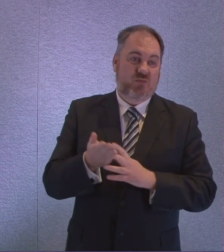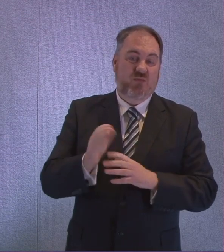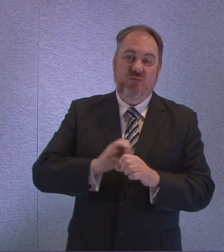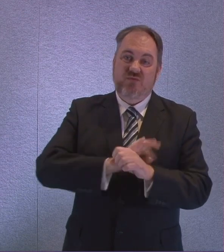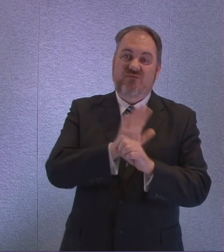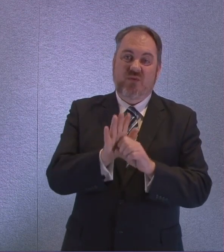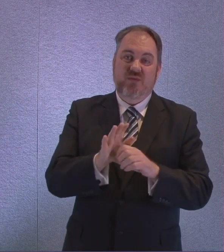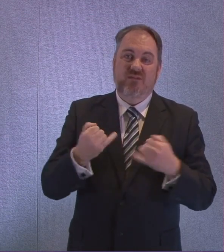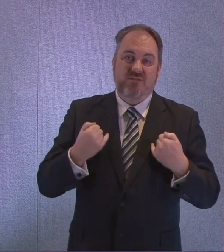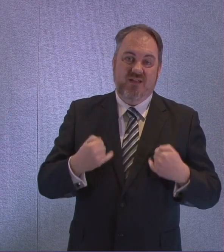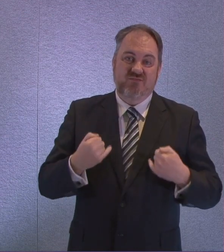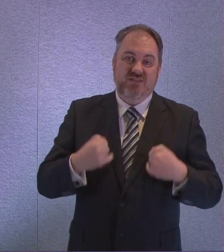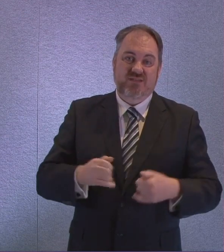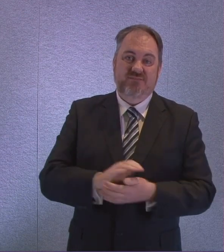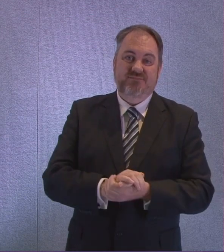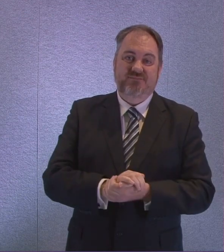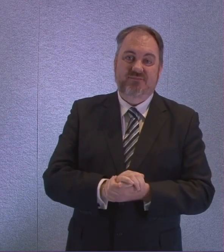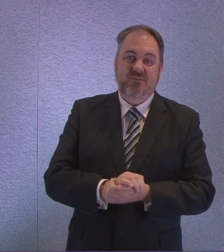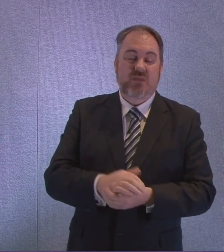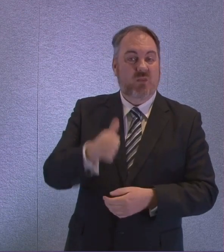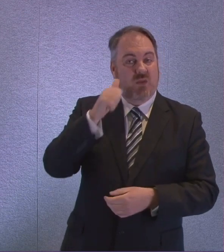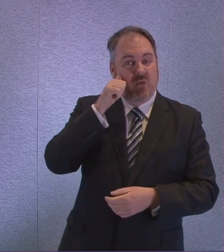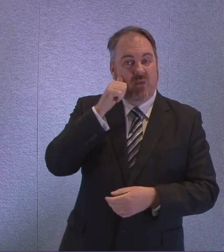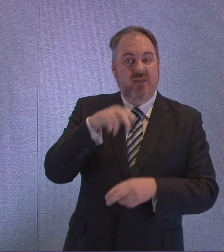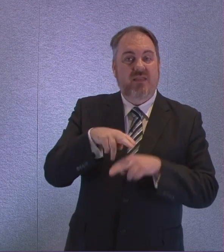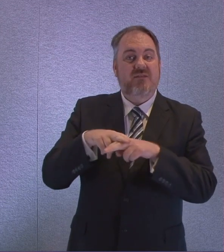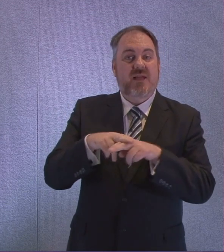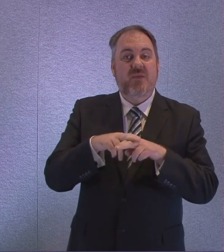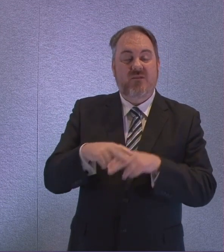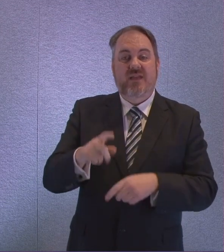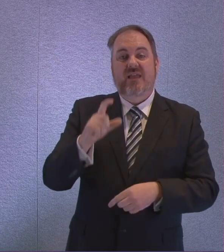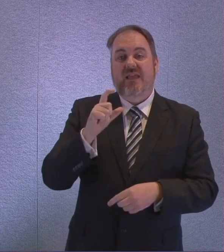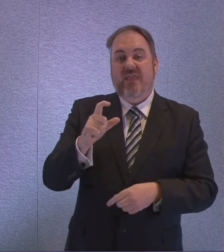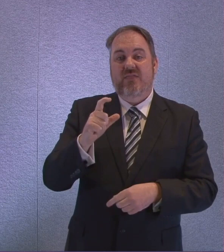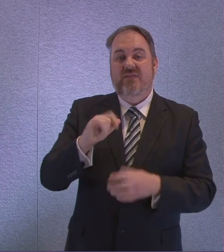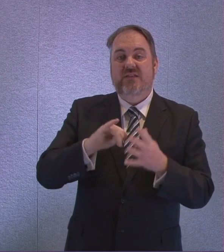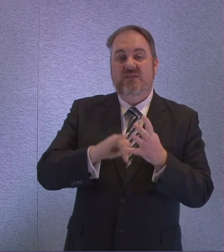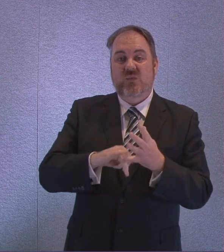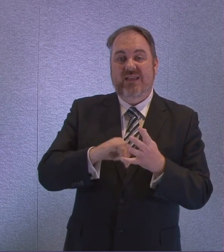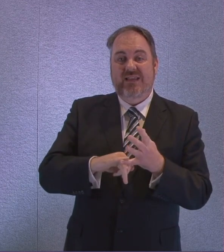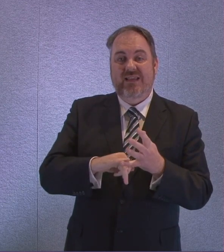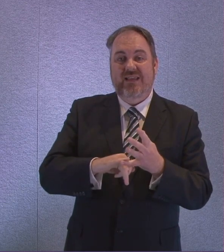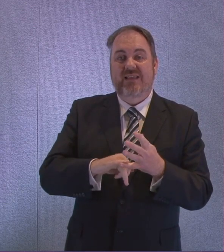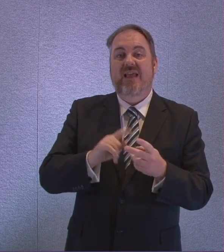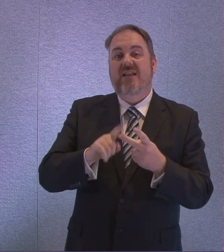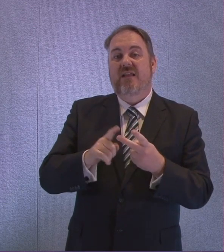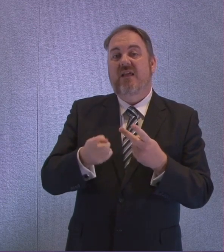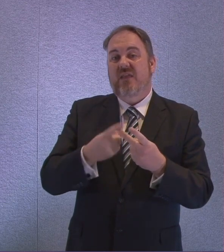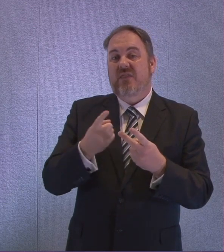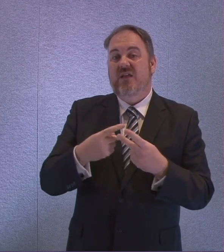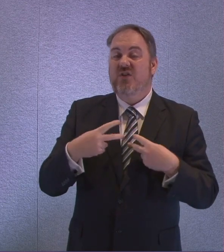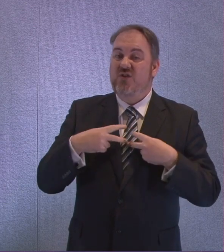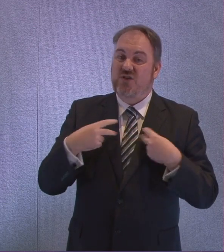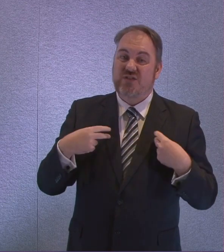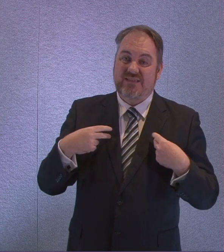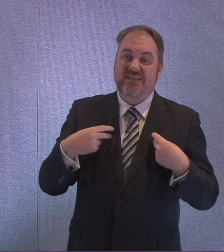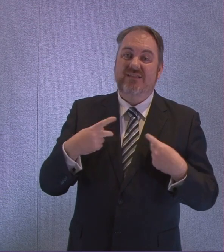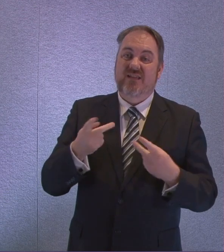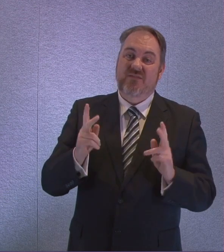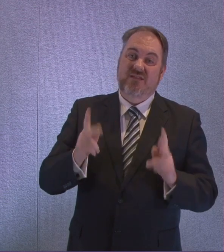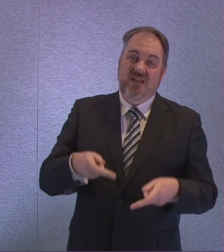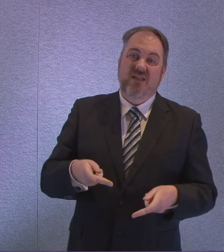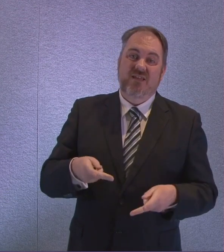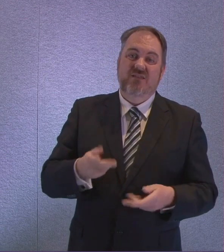of Catherine Sweeney and Janice Graham, two frontline workers in Scotland who have lost their lives to COVID